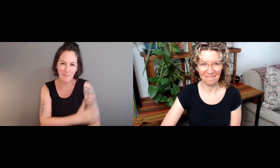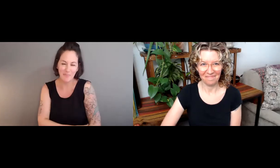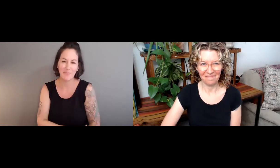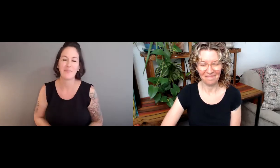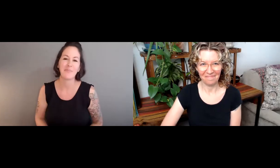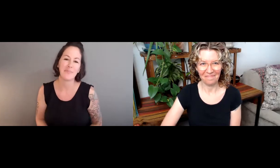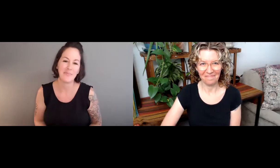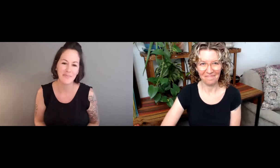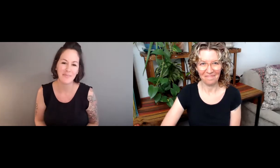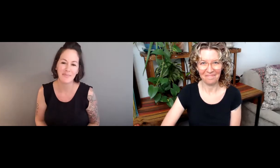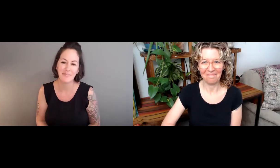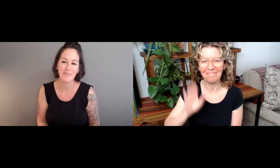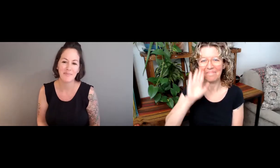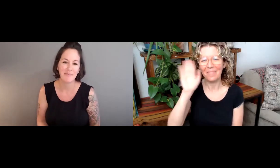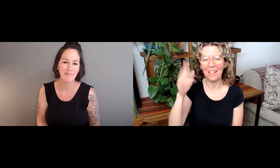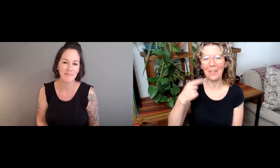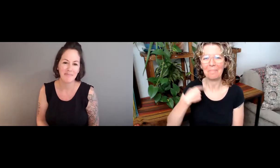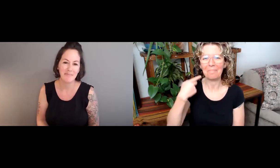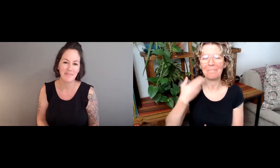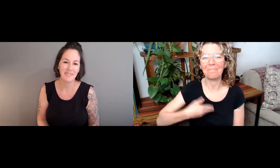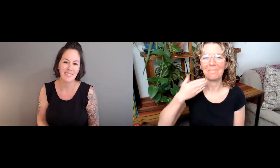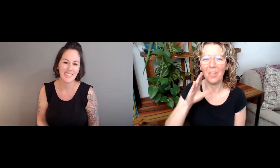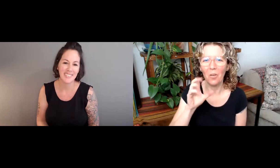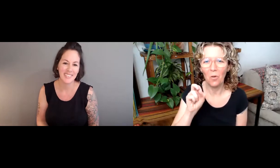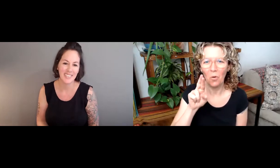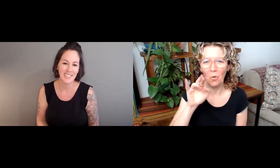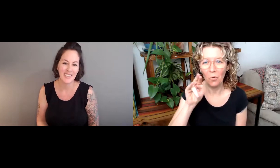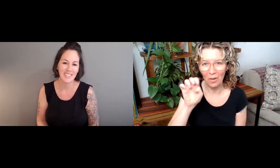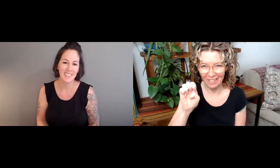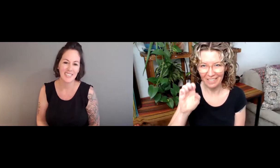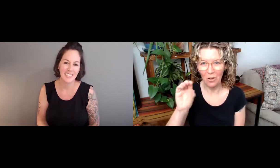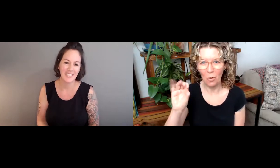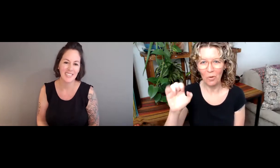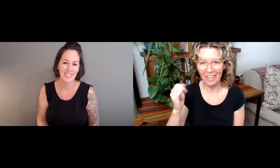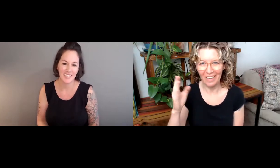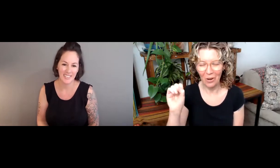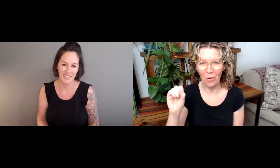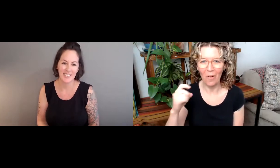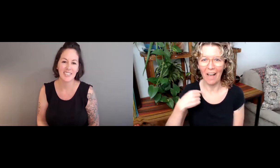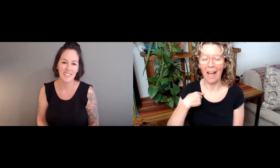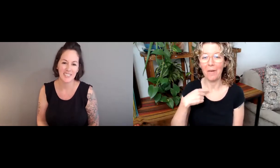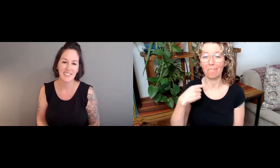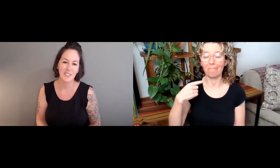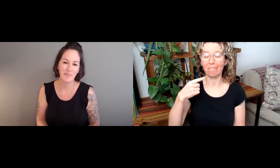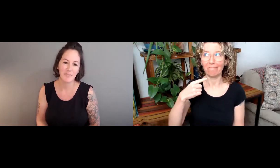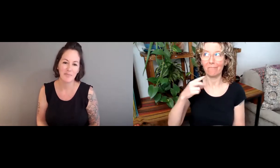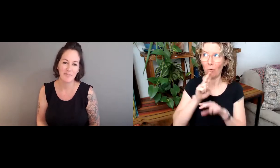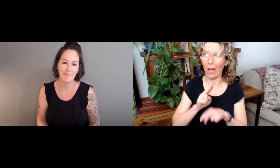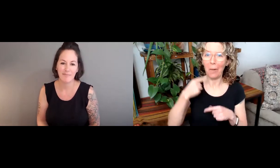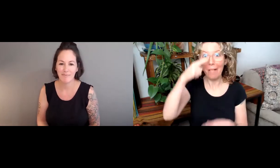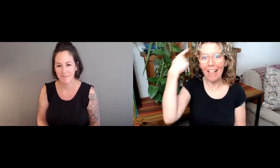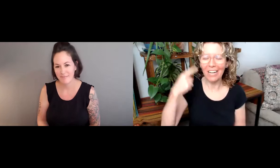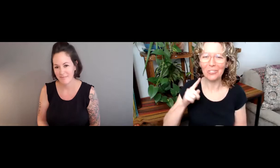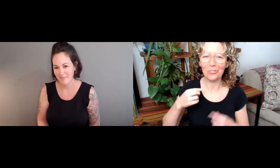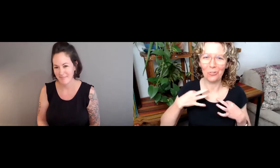and I have tattoos on my arms that are visible. Hi. I'm Corinne